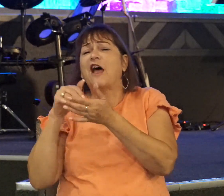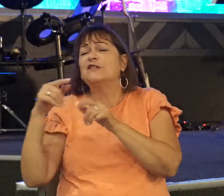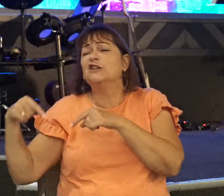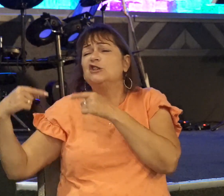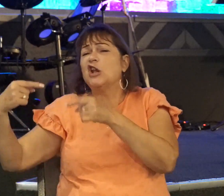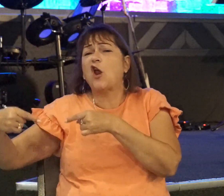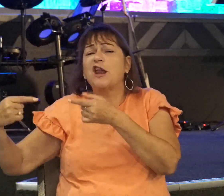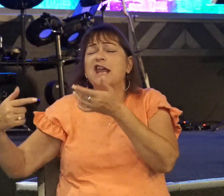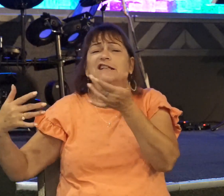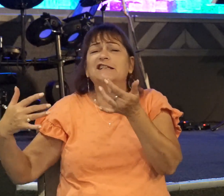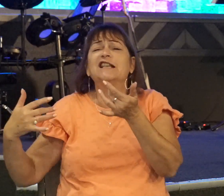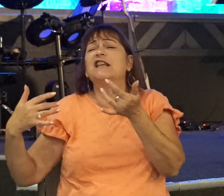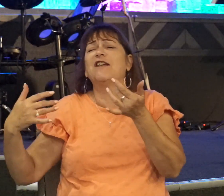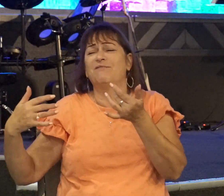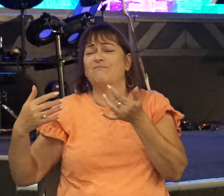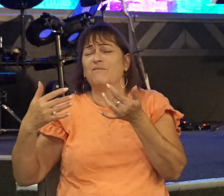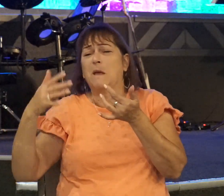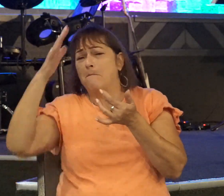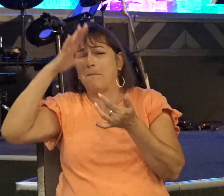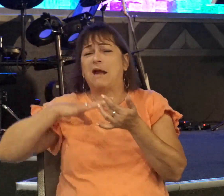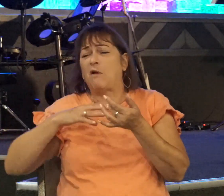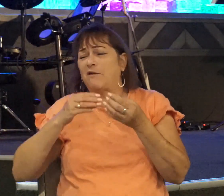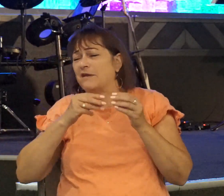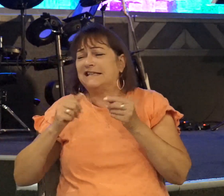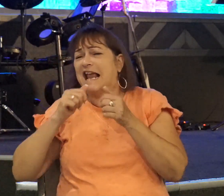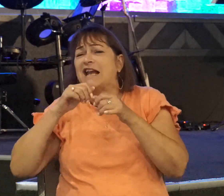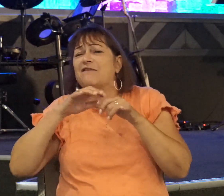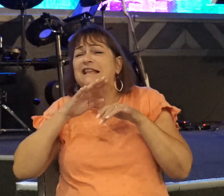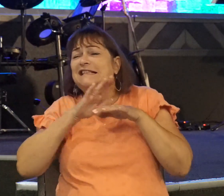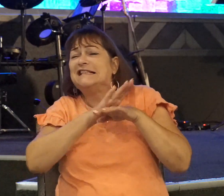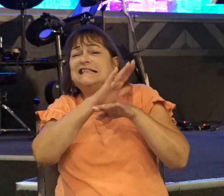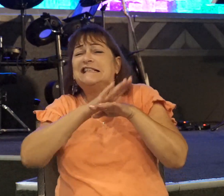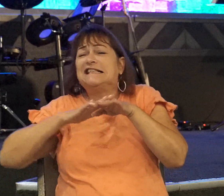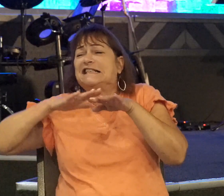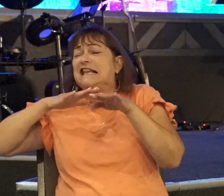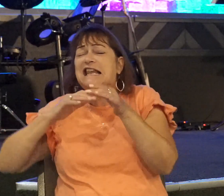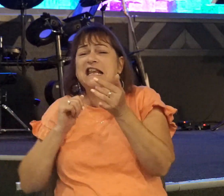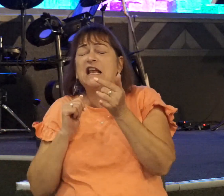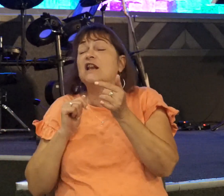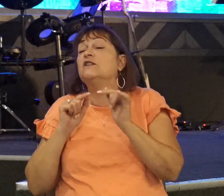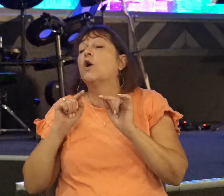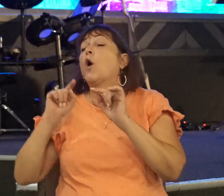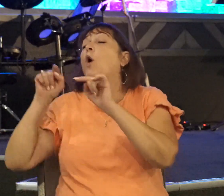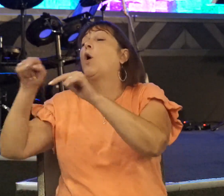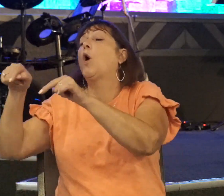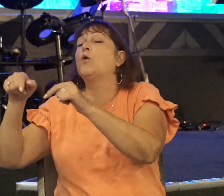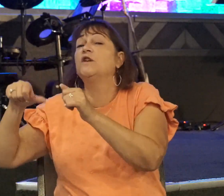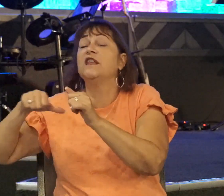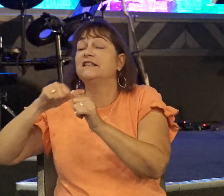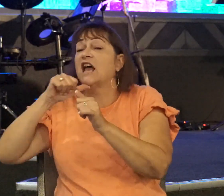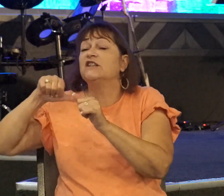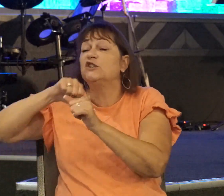Jonathan, let us go over to their garrison. Let's go over to the garrison of these uncircumcised, these pagans.